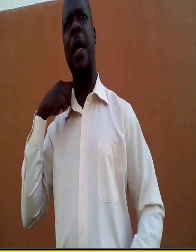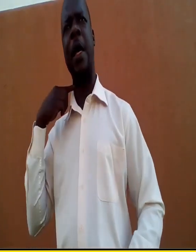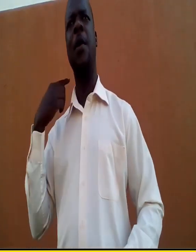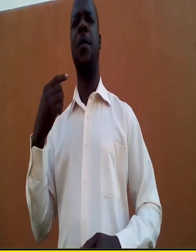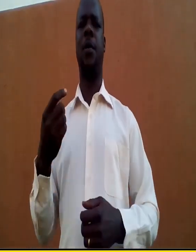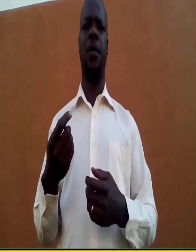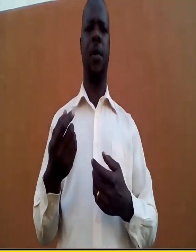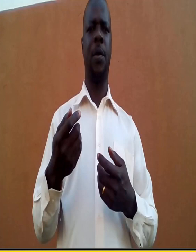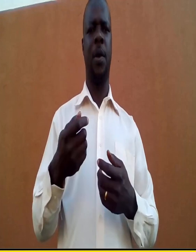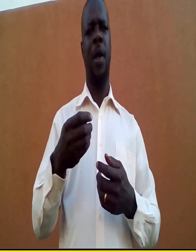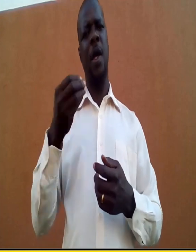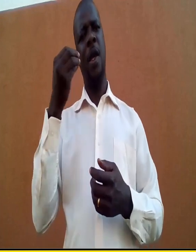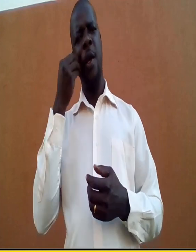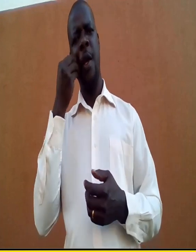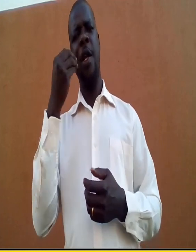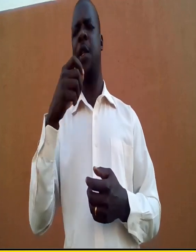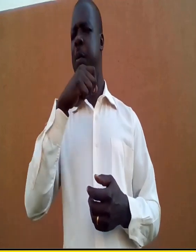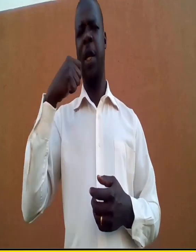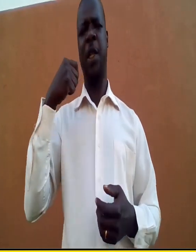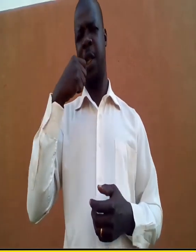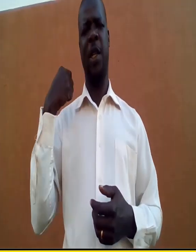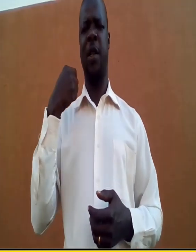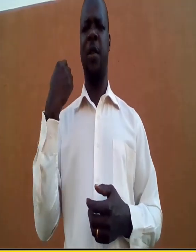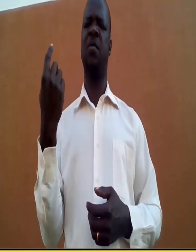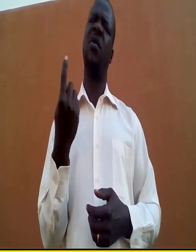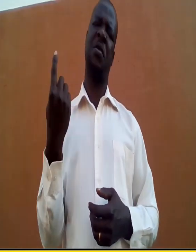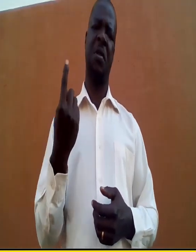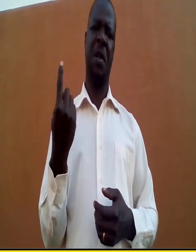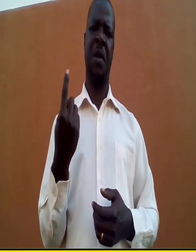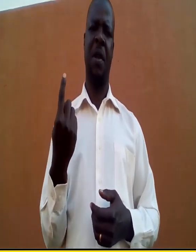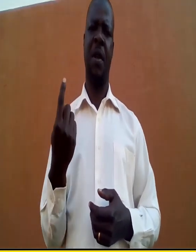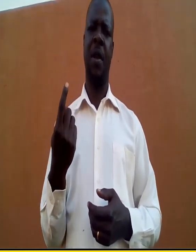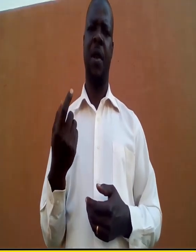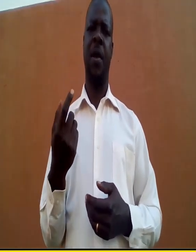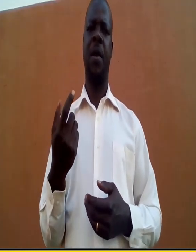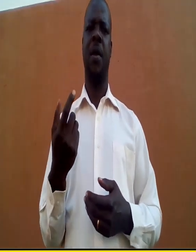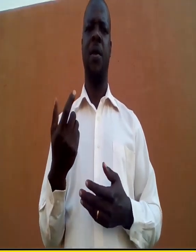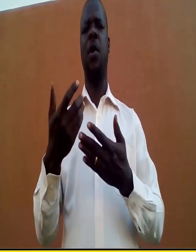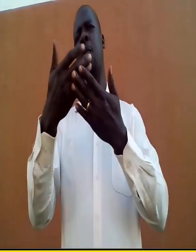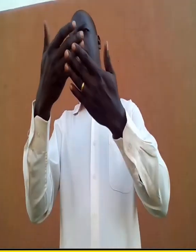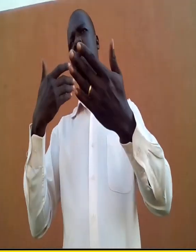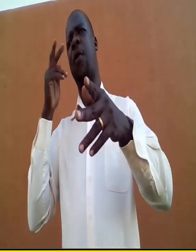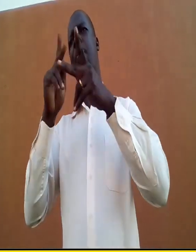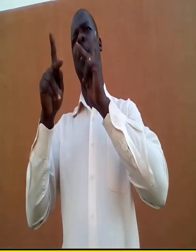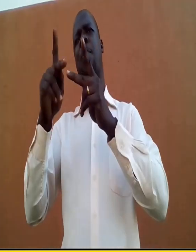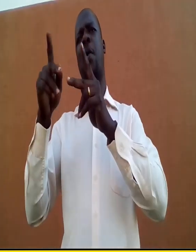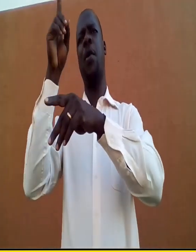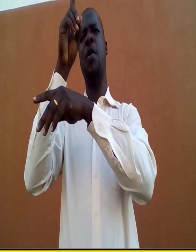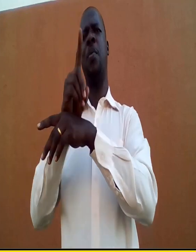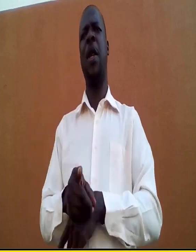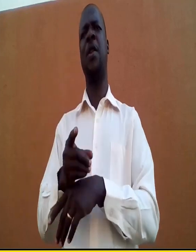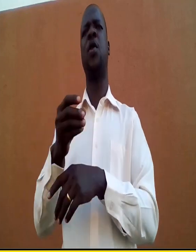Spare them kill and slaughter them eat meat.